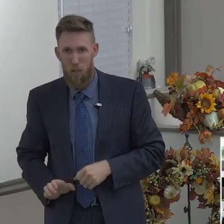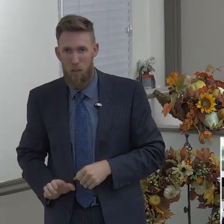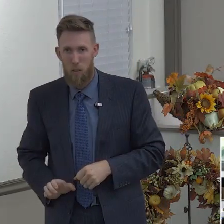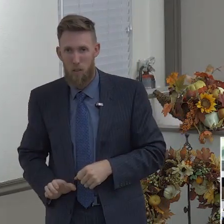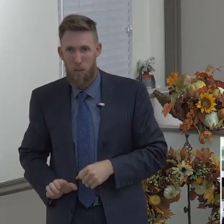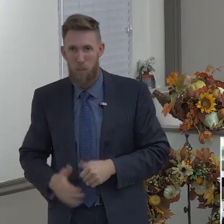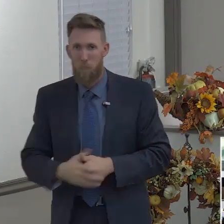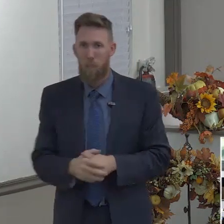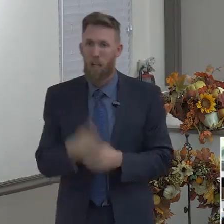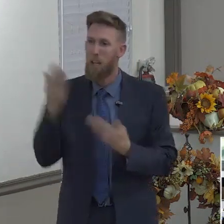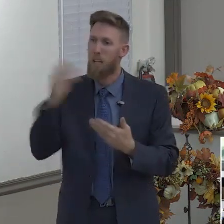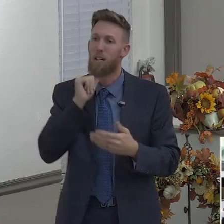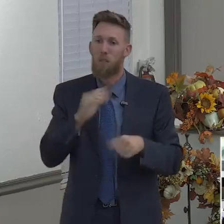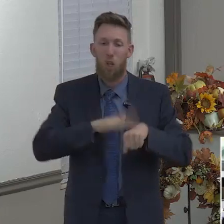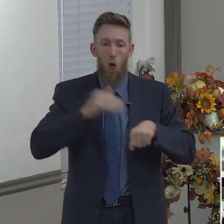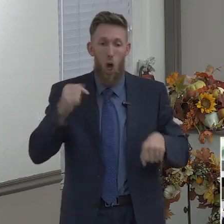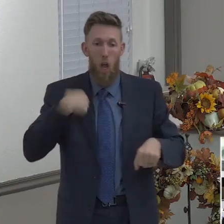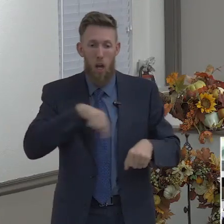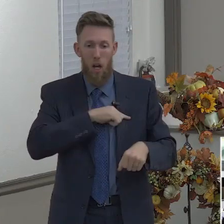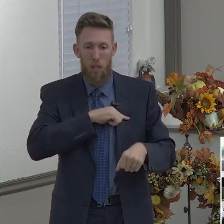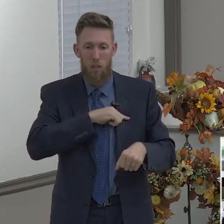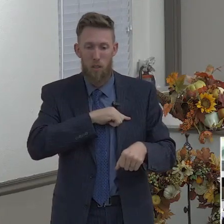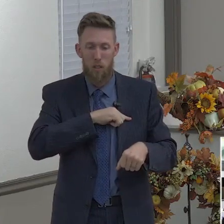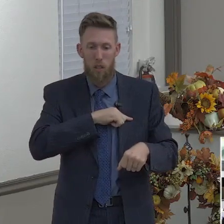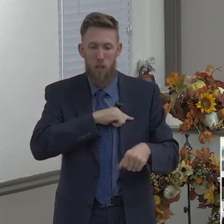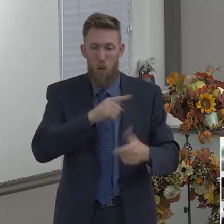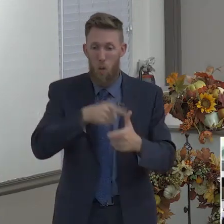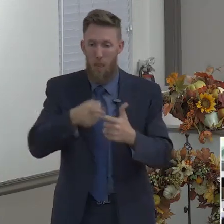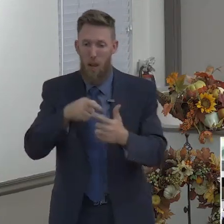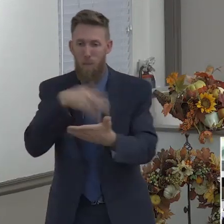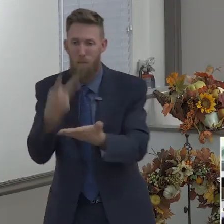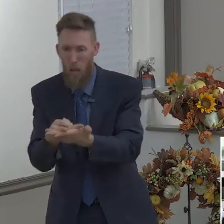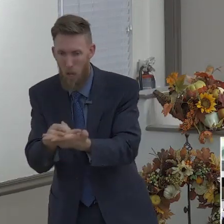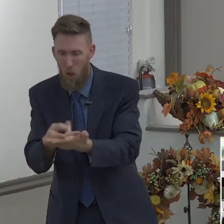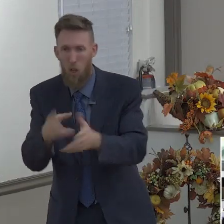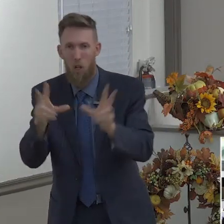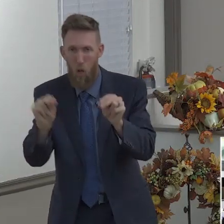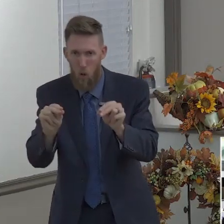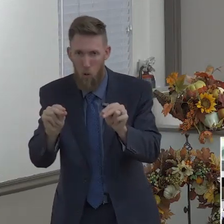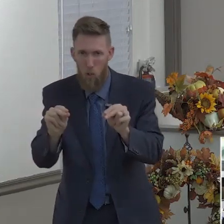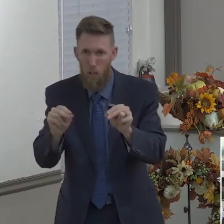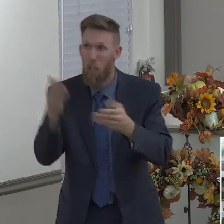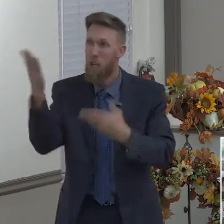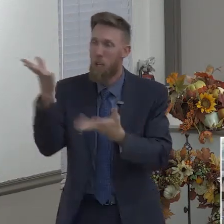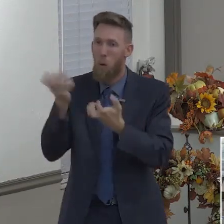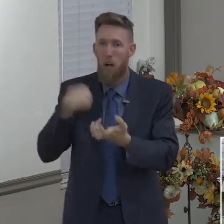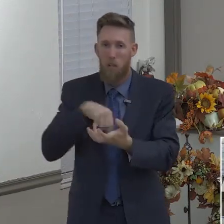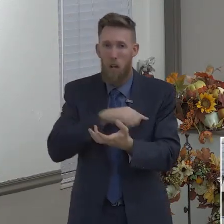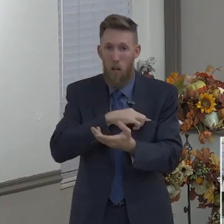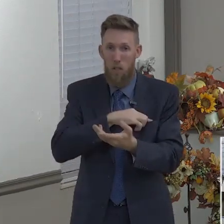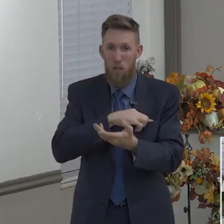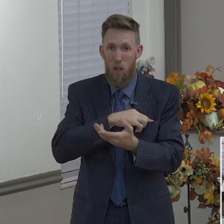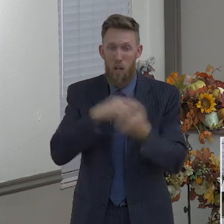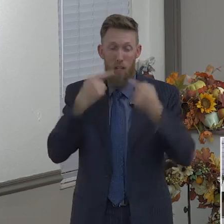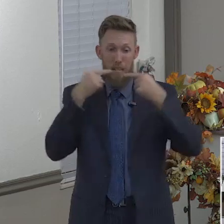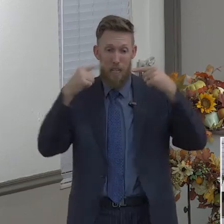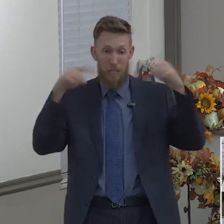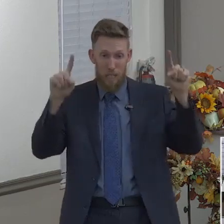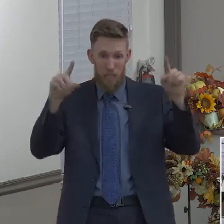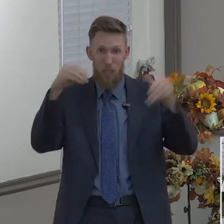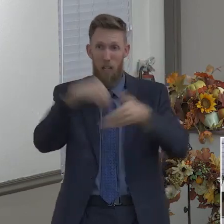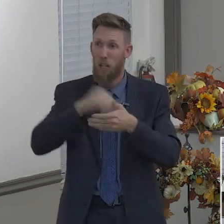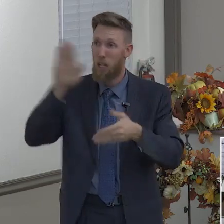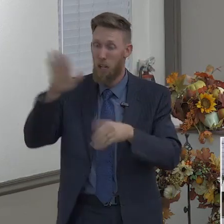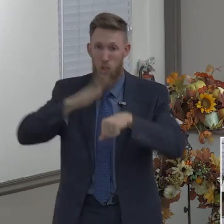the means to success spiritually. God wants you to succeed spiritually. He doesn't want you to fail. God doesn't want you to fall on your